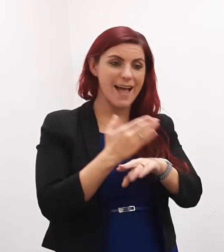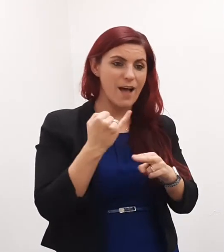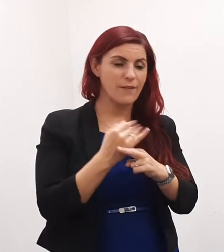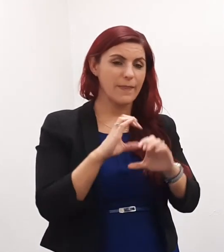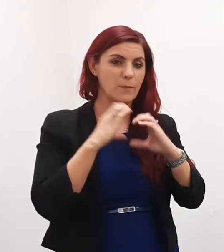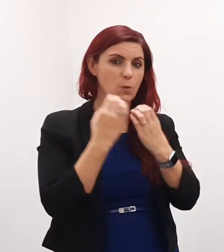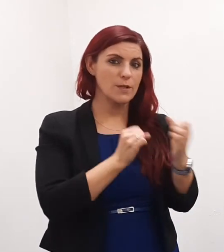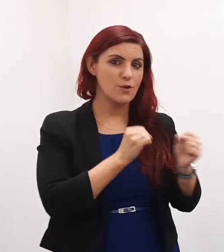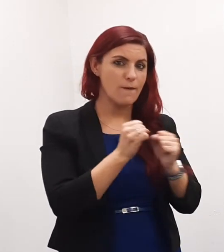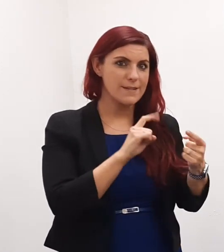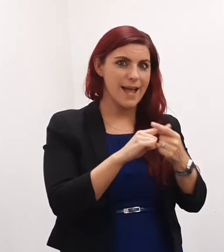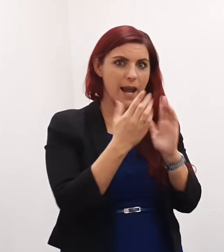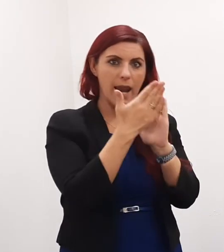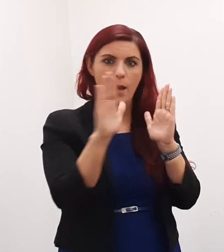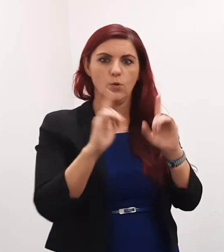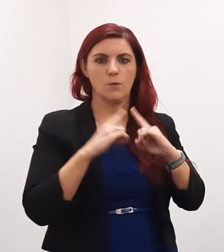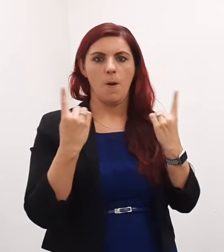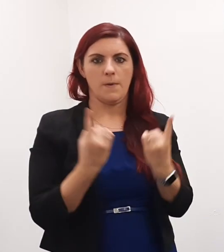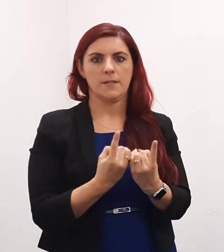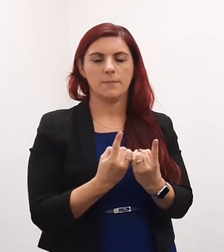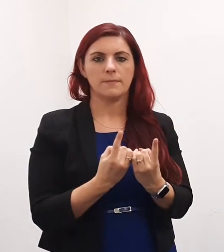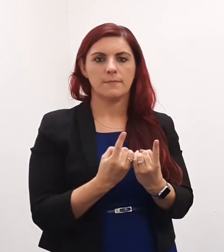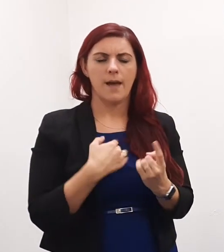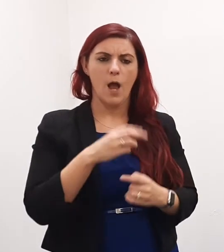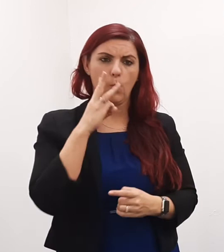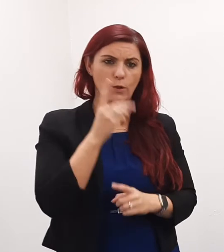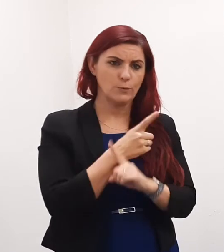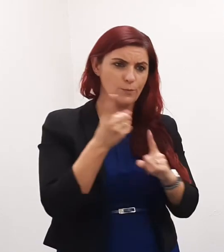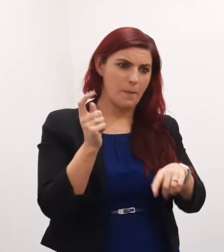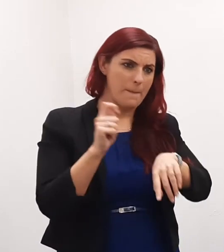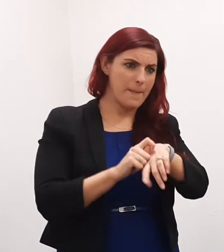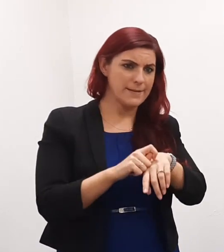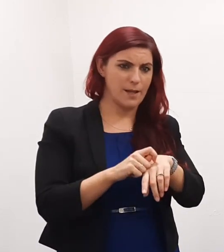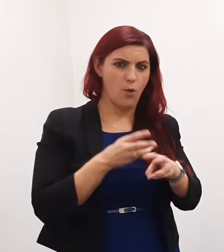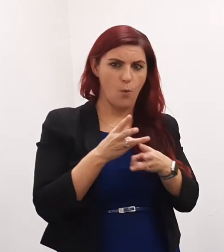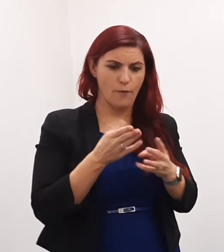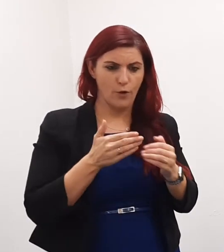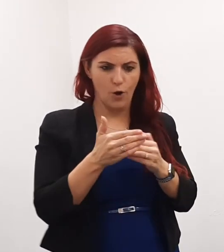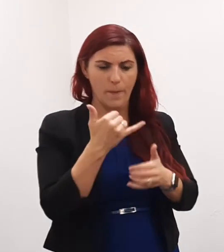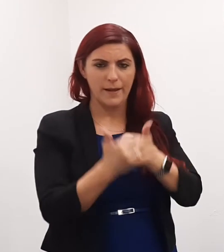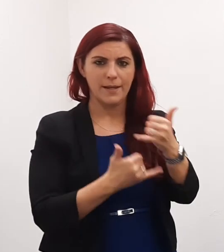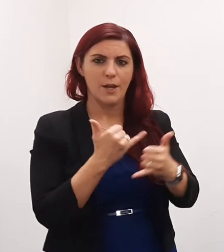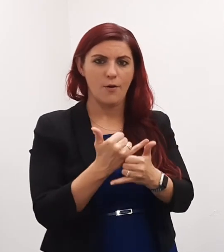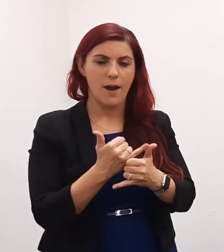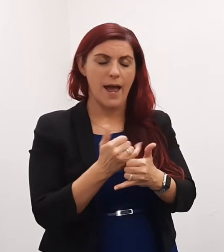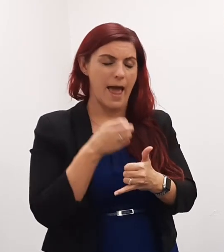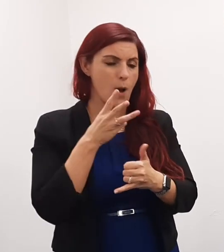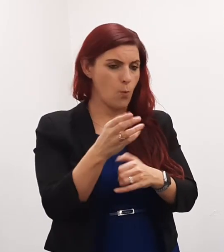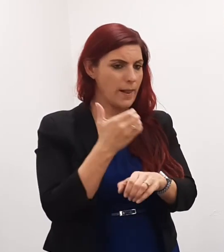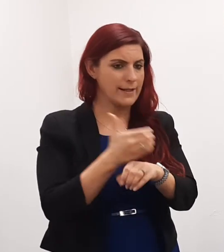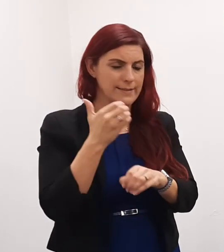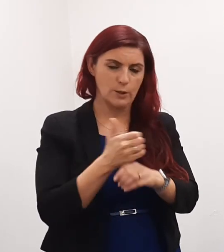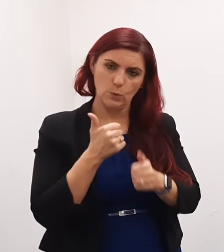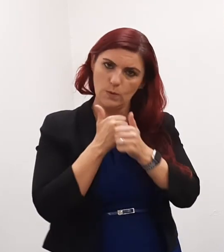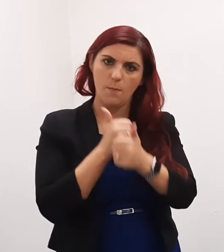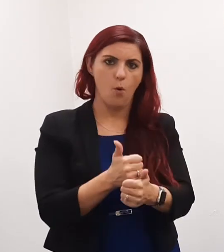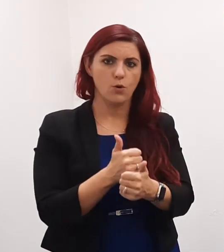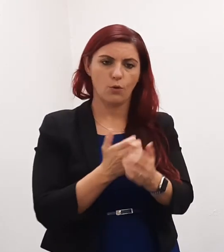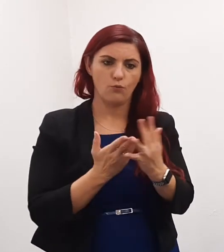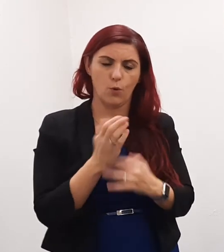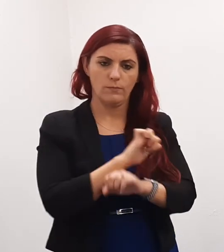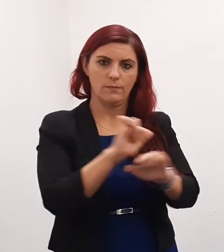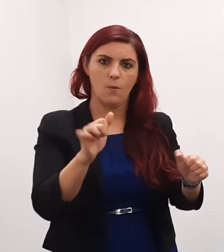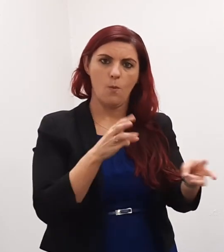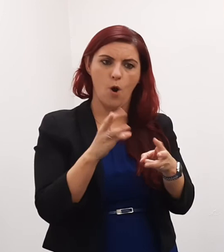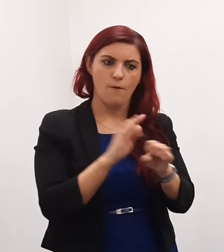Services and Libraries Department. I wish them well in their work for the coming year and assure them of my continuing support in all their endeavours